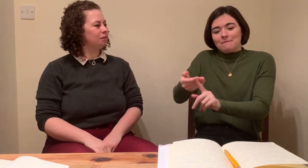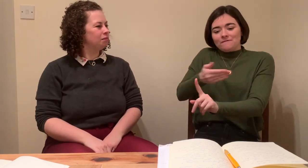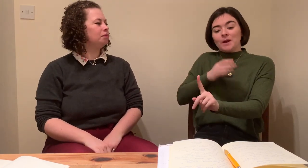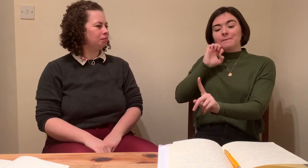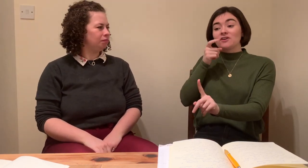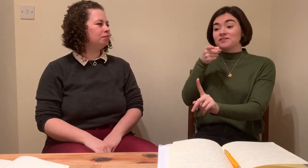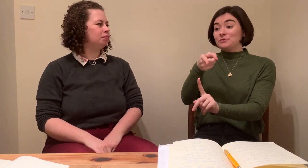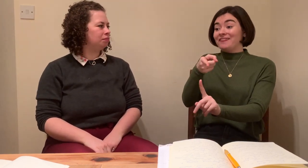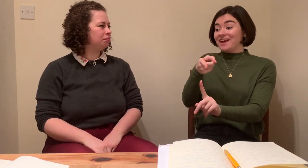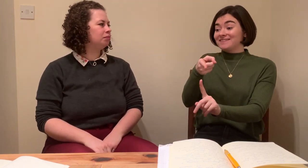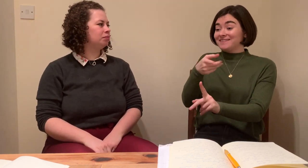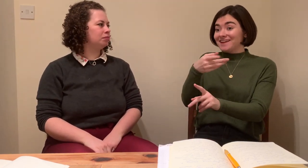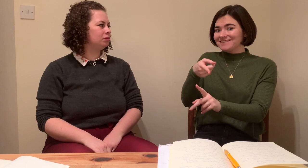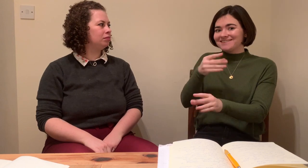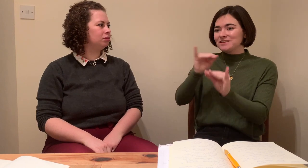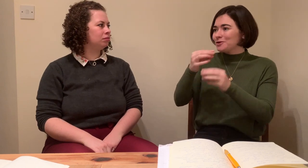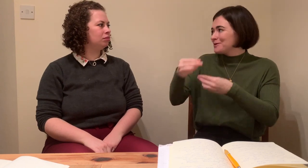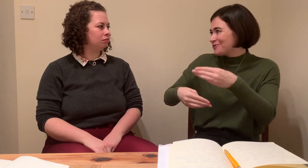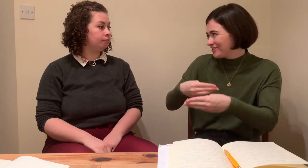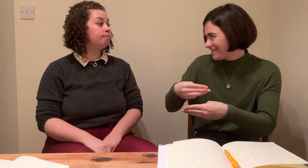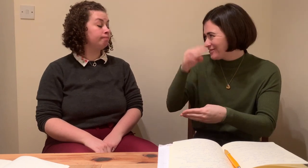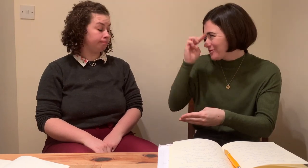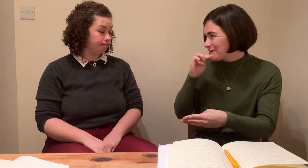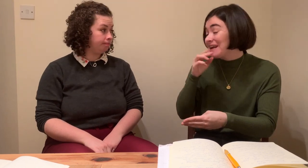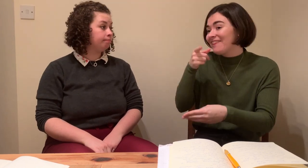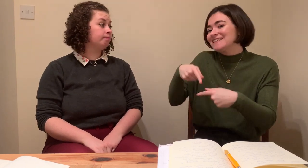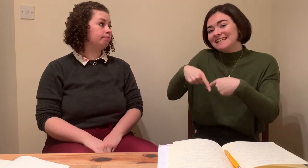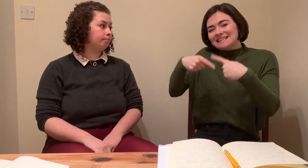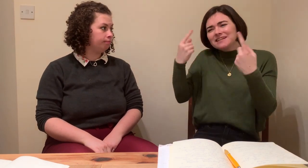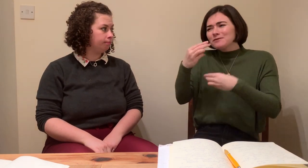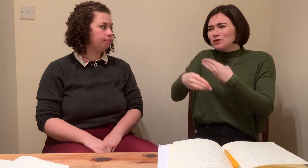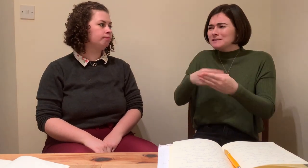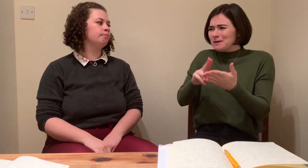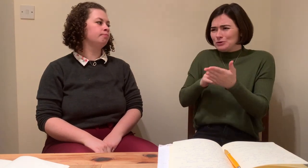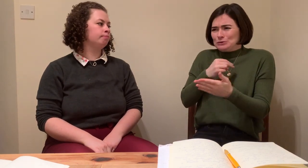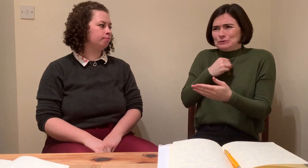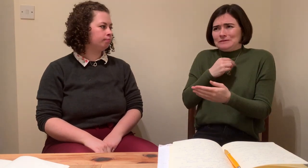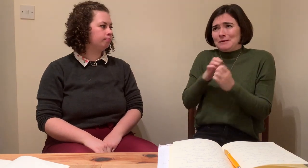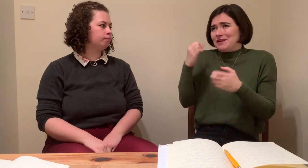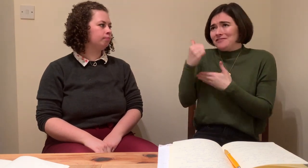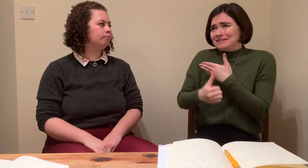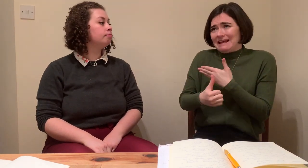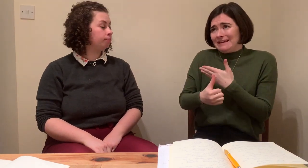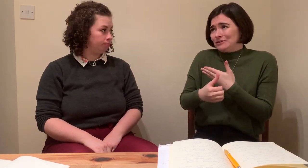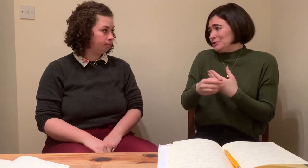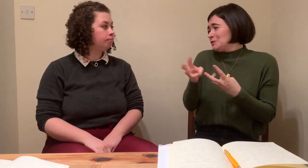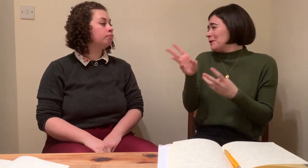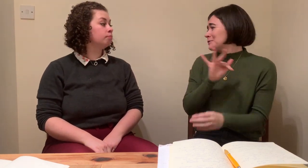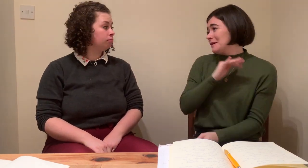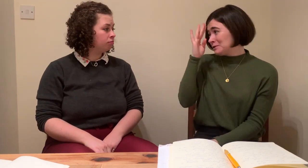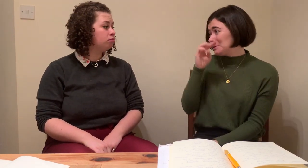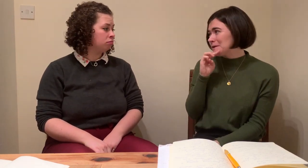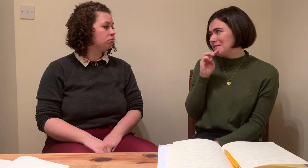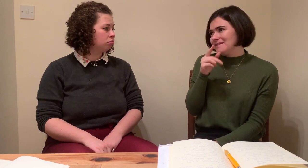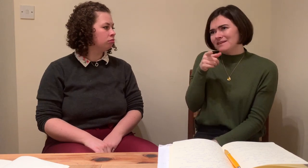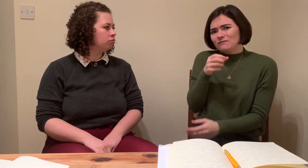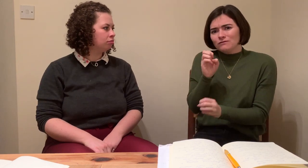true. And it's funny when we're talking about the role of interpreters, whether they be hearing or deaf. I know there's a paper that is going to be published soon about